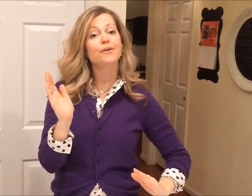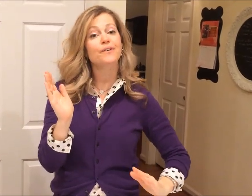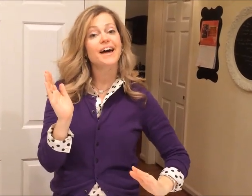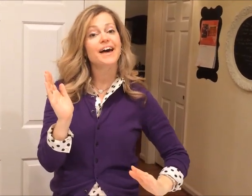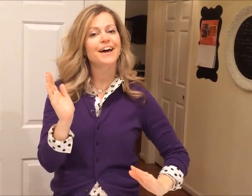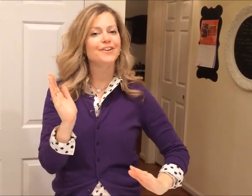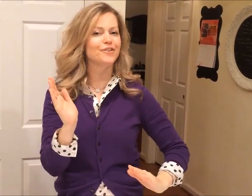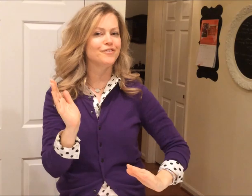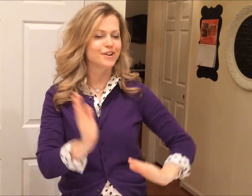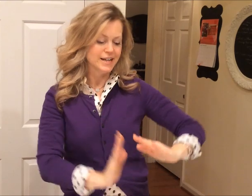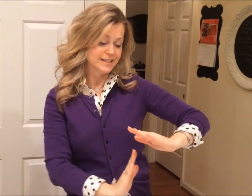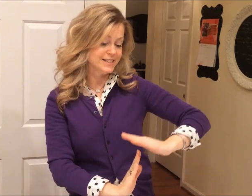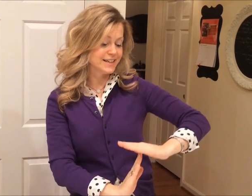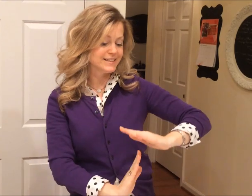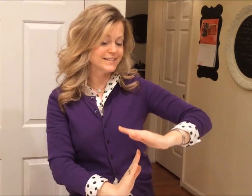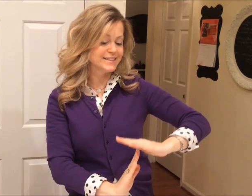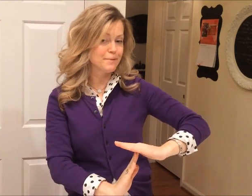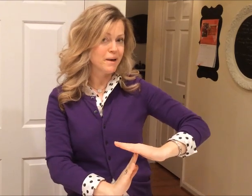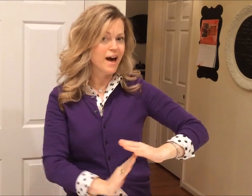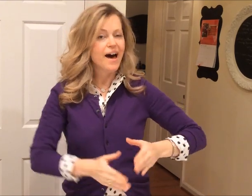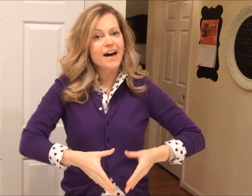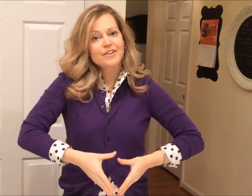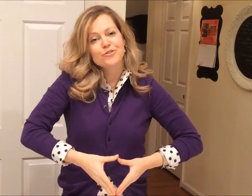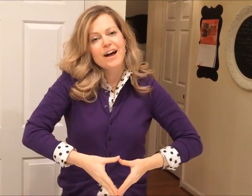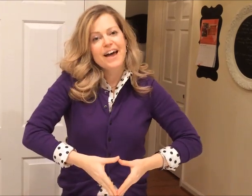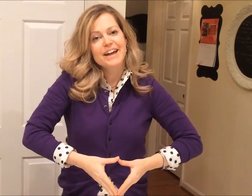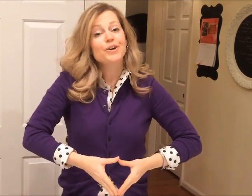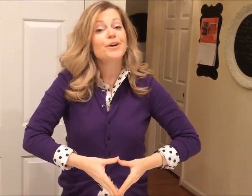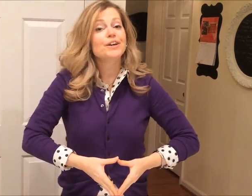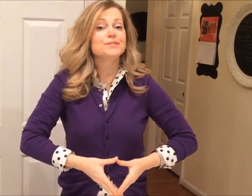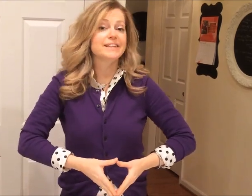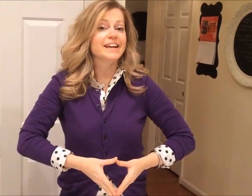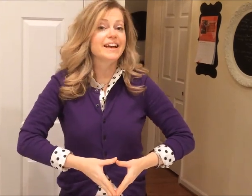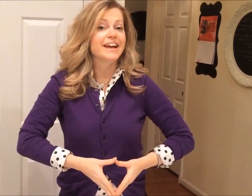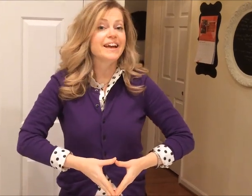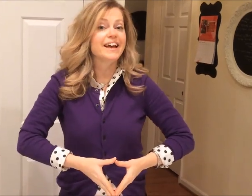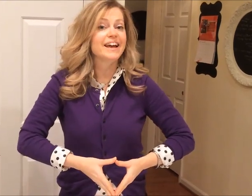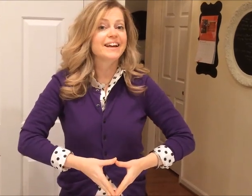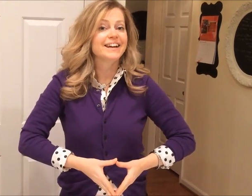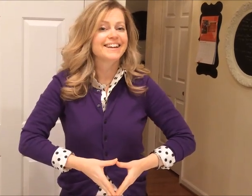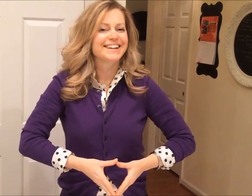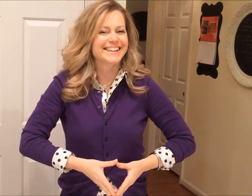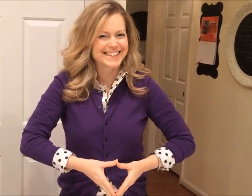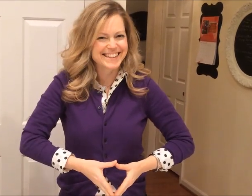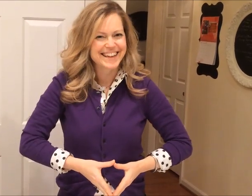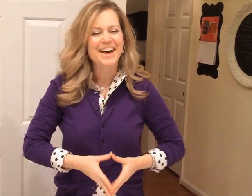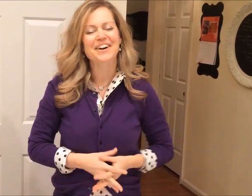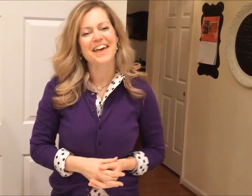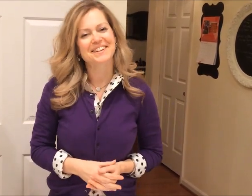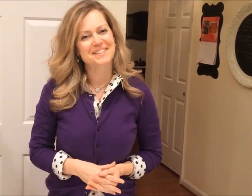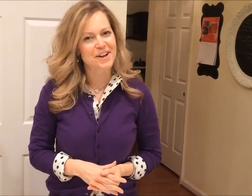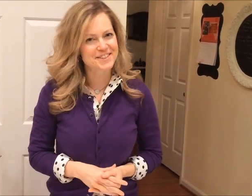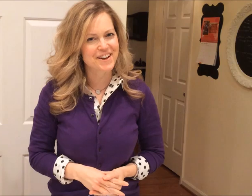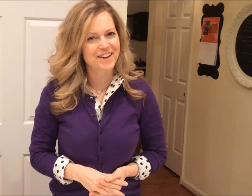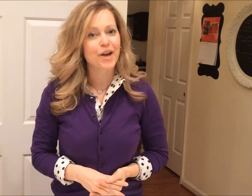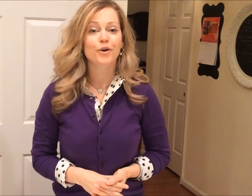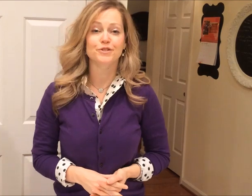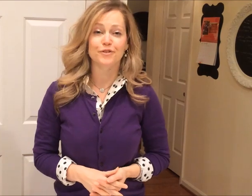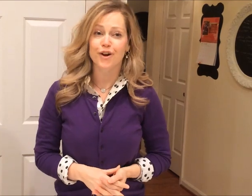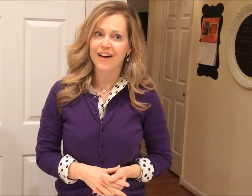Grande River to Texas's tip, a triangle you see. Okay, this long song goes over